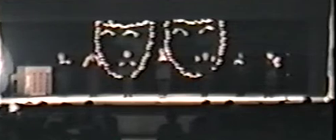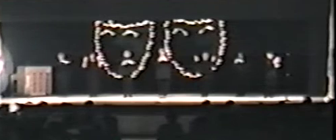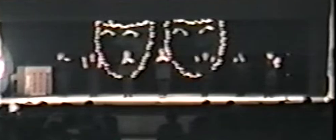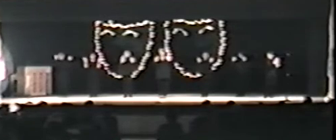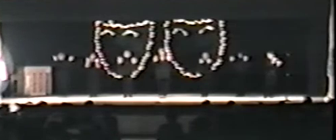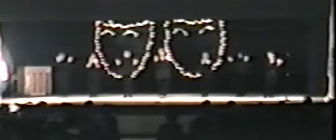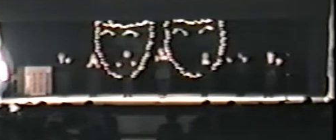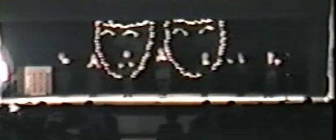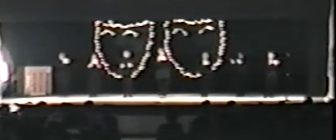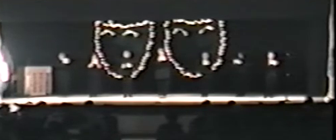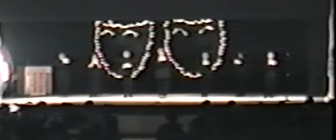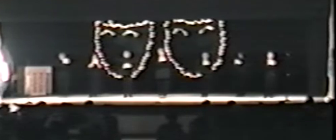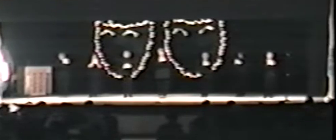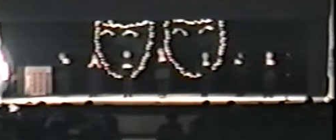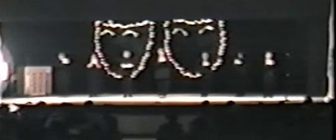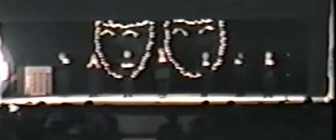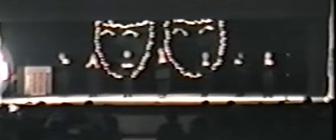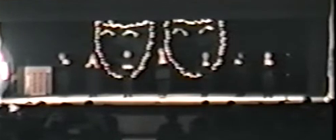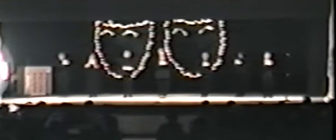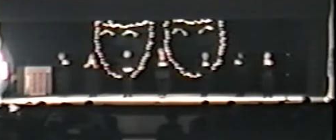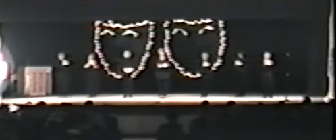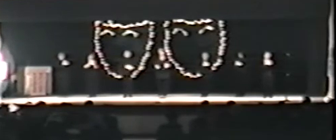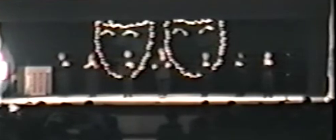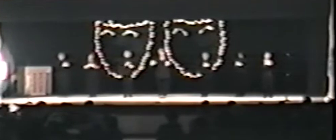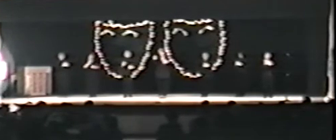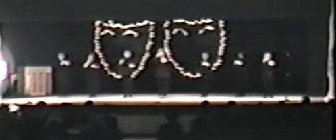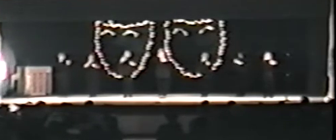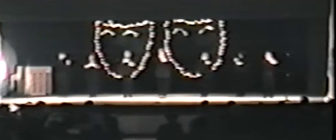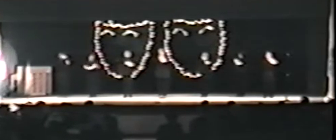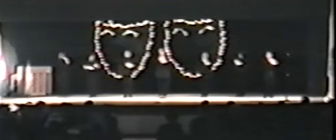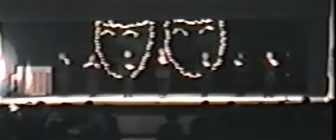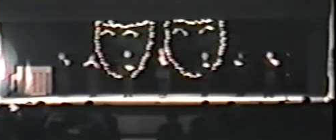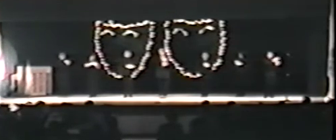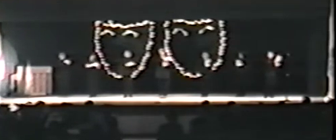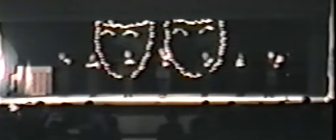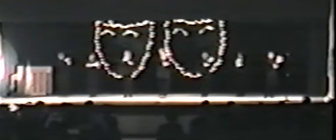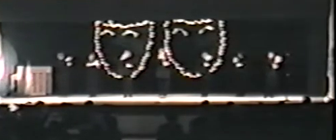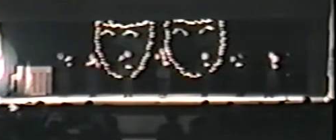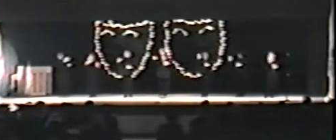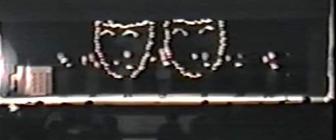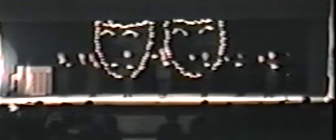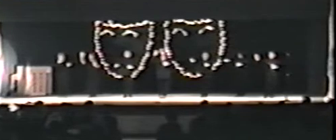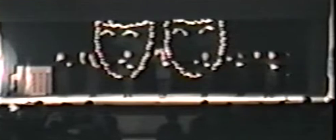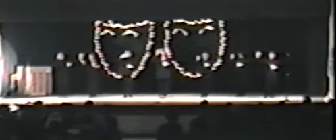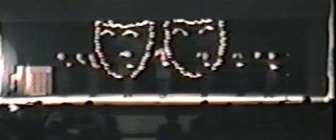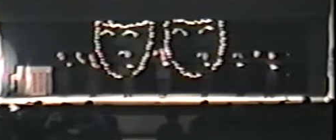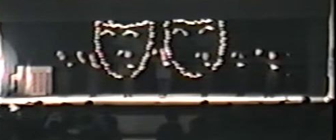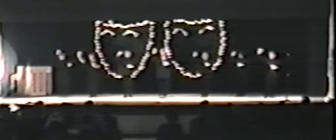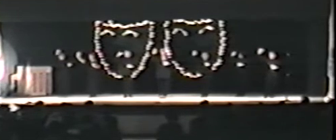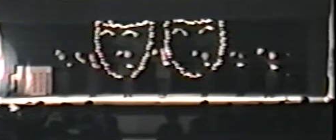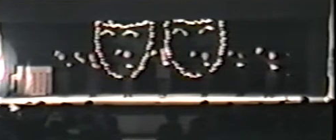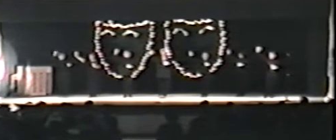place that you've been dreaming of,